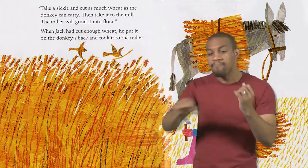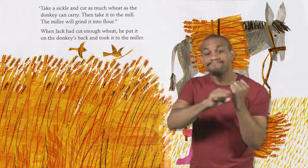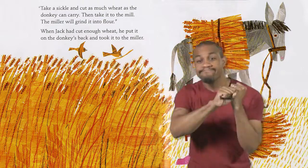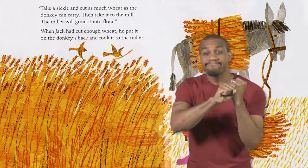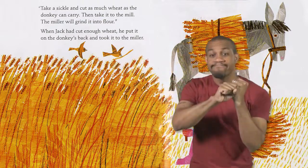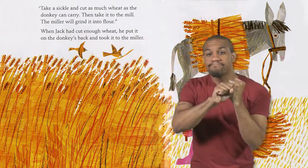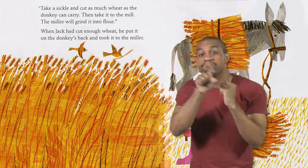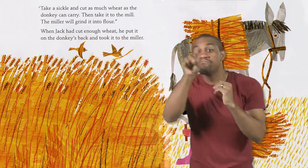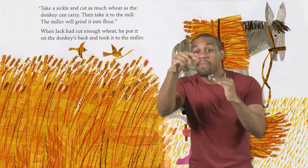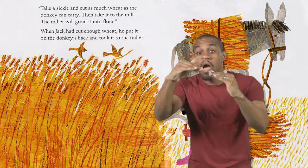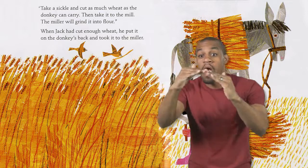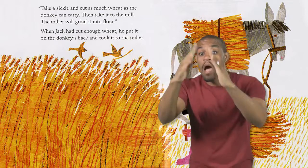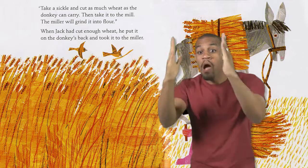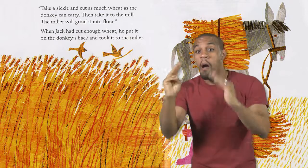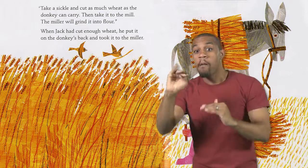Then take it to the mill